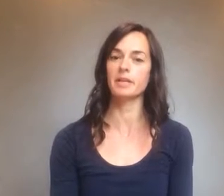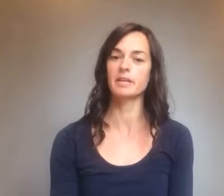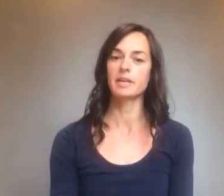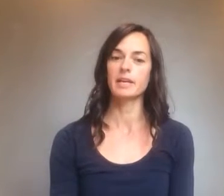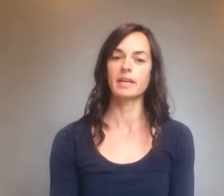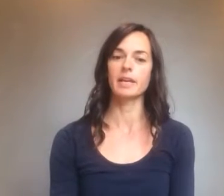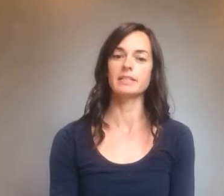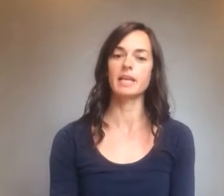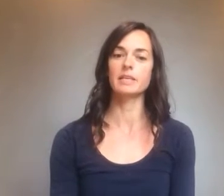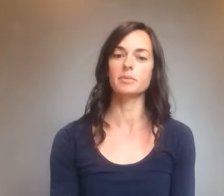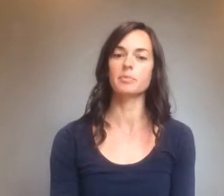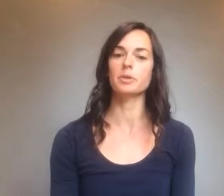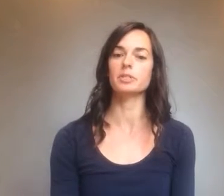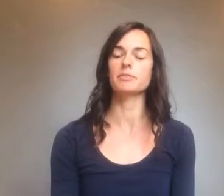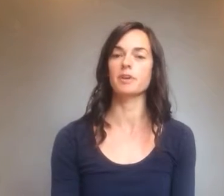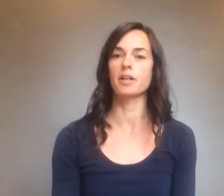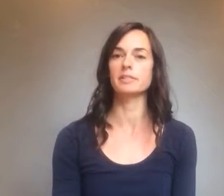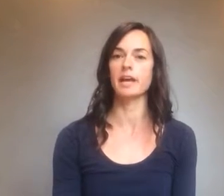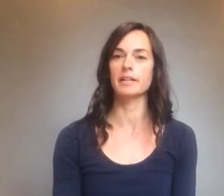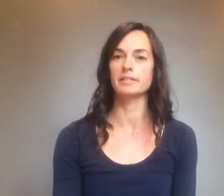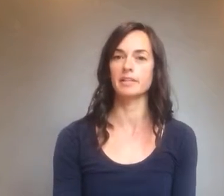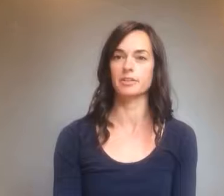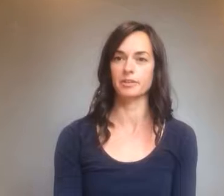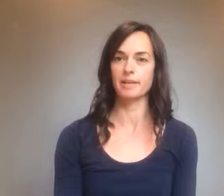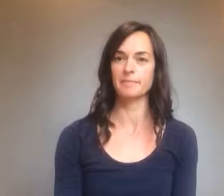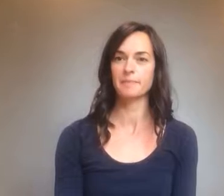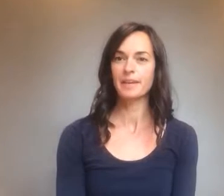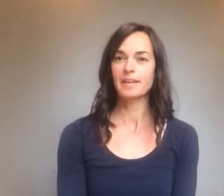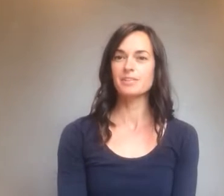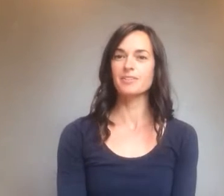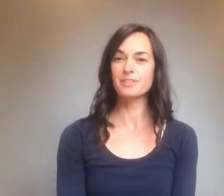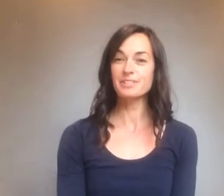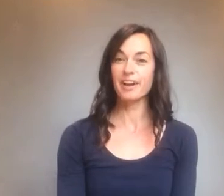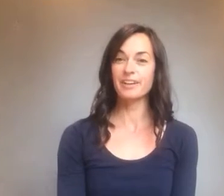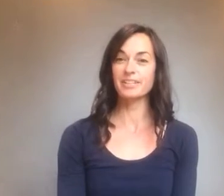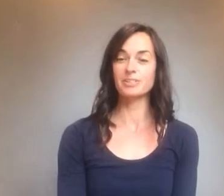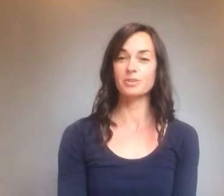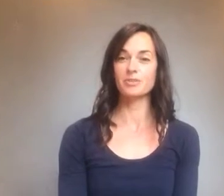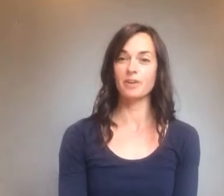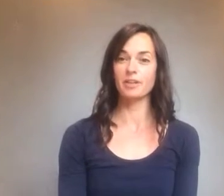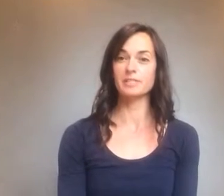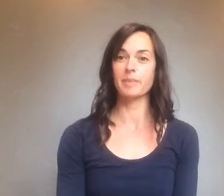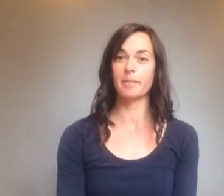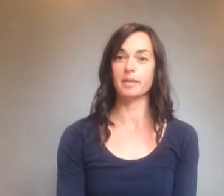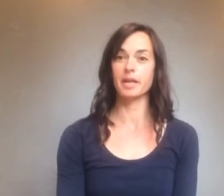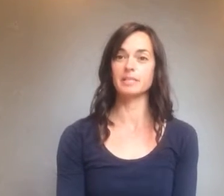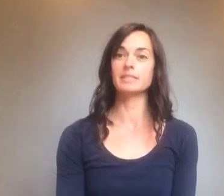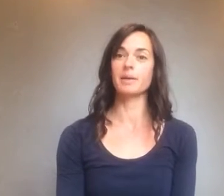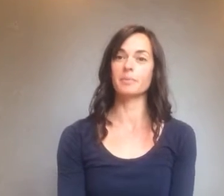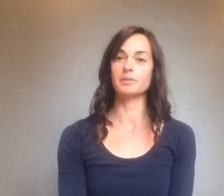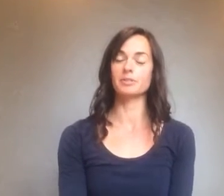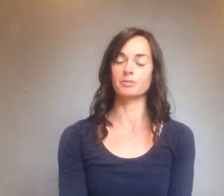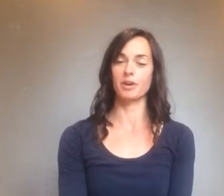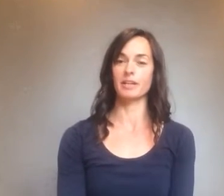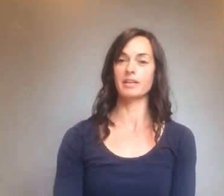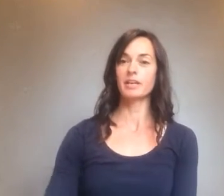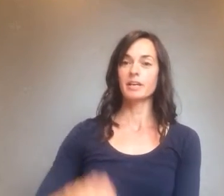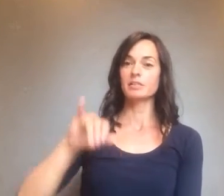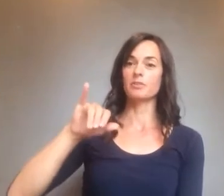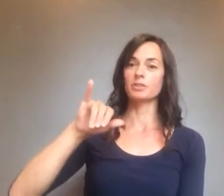and ending with Persia falls to Alexander the Great. So the first card is Judah falls to Babylon, temple destroyed. So for